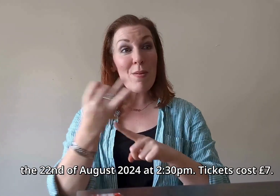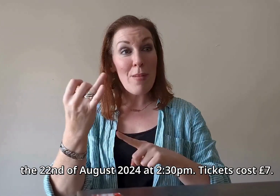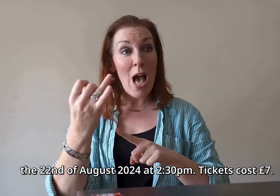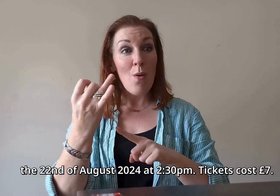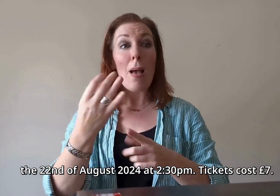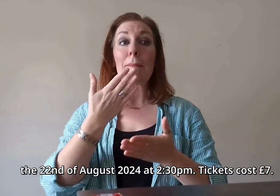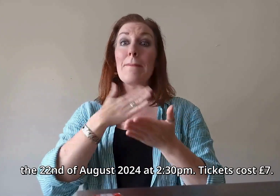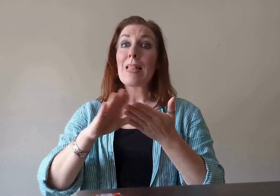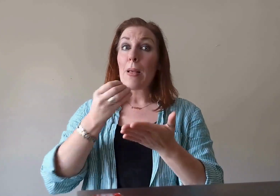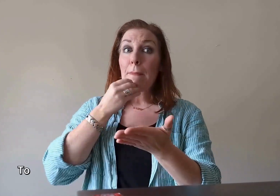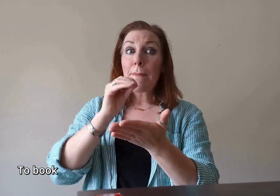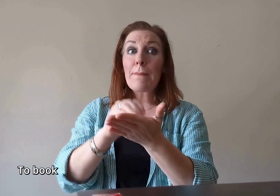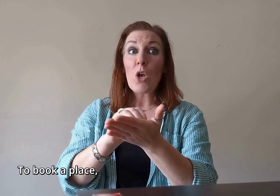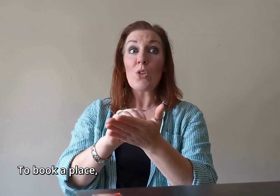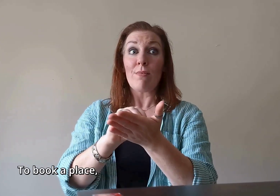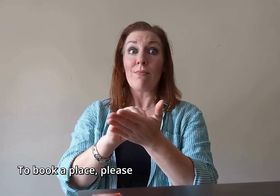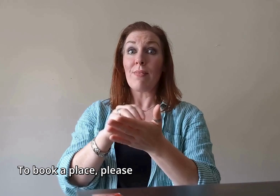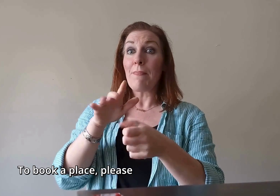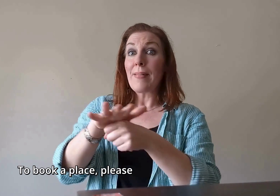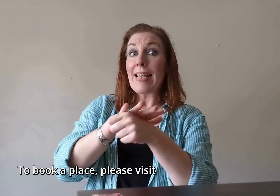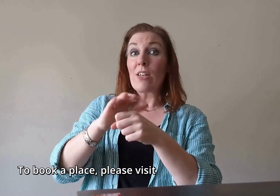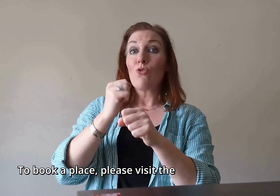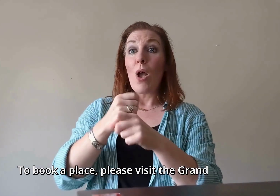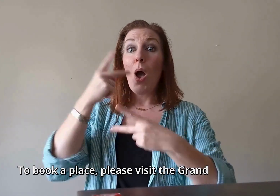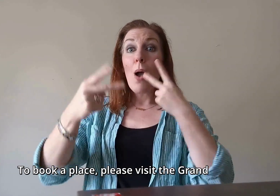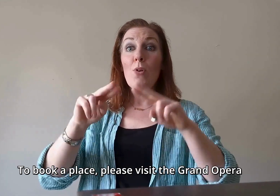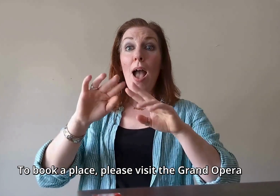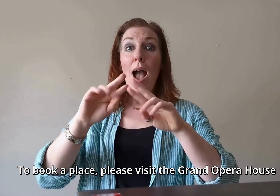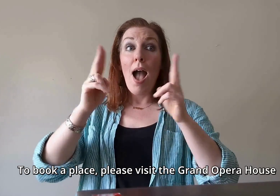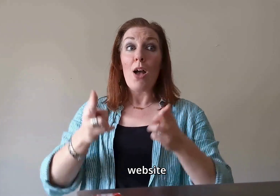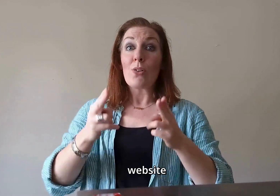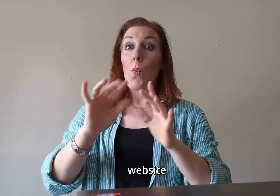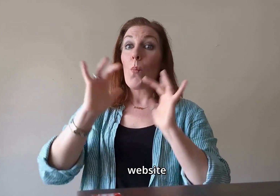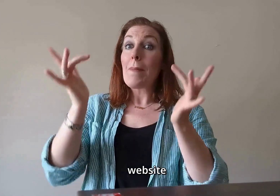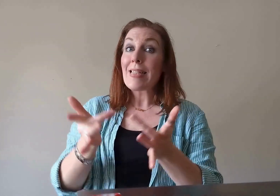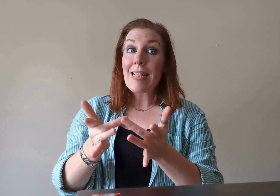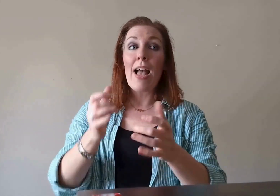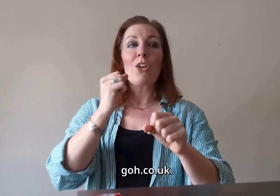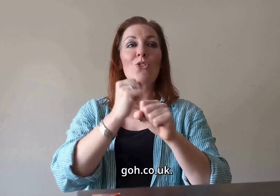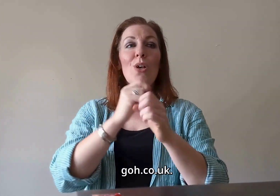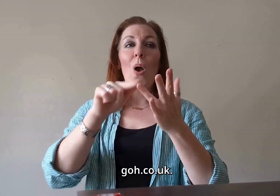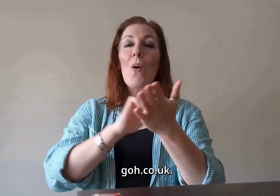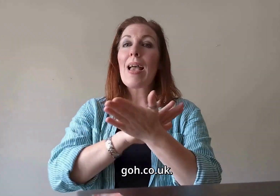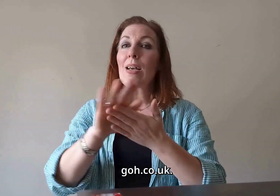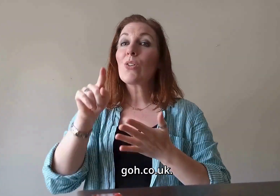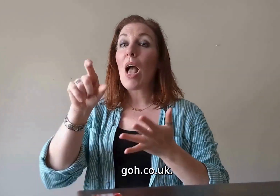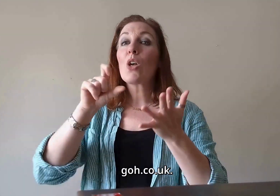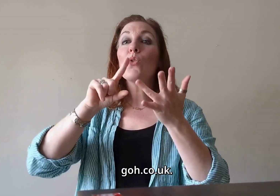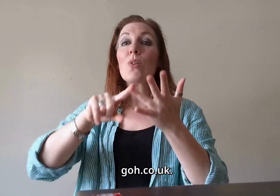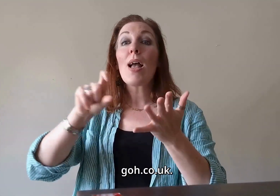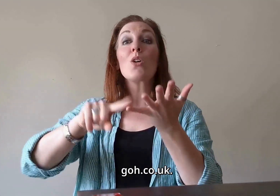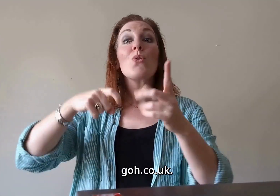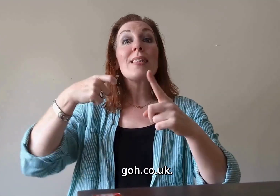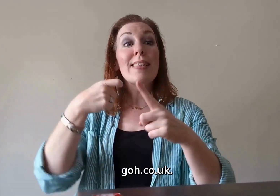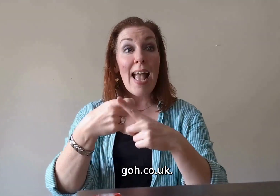£7. To book a place, please visit the Grand Opera House website goh.co.uk